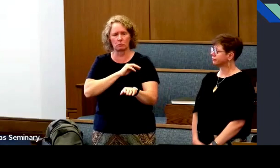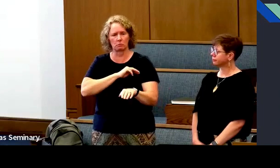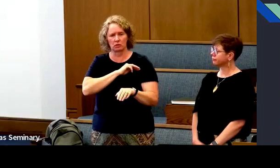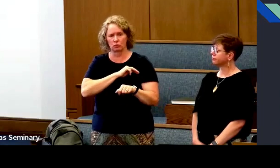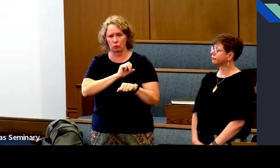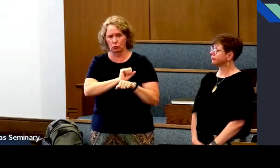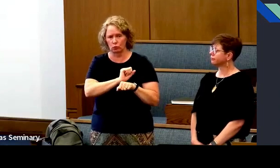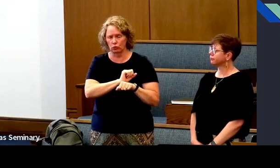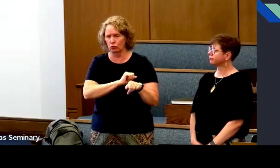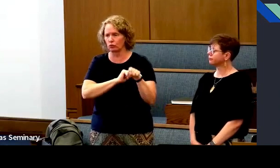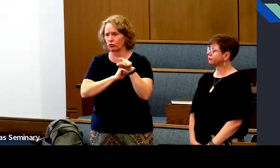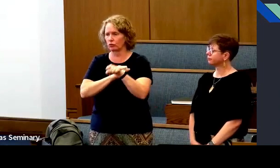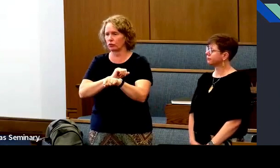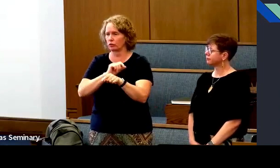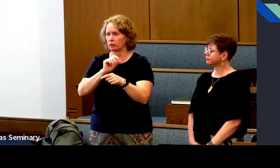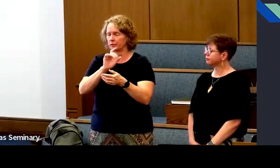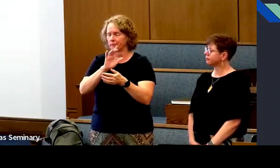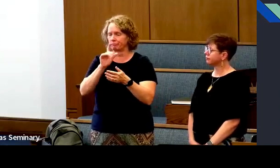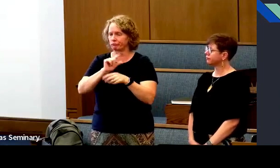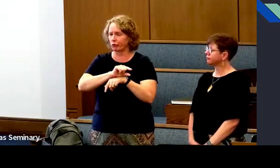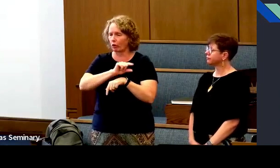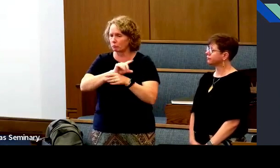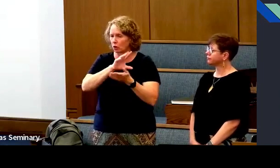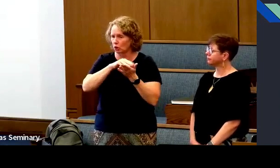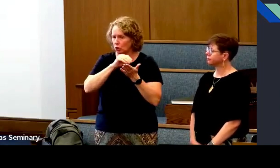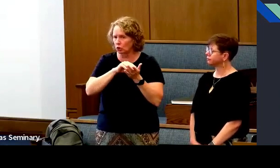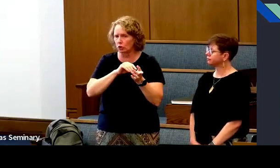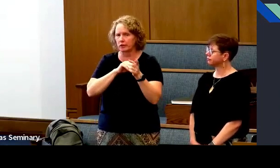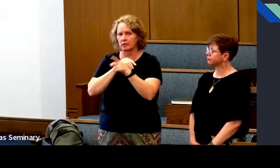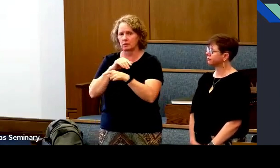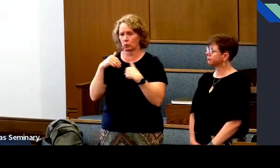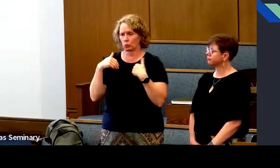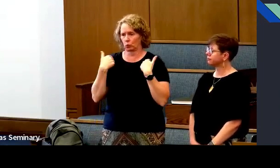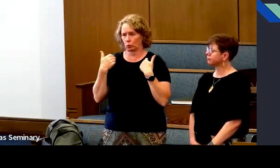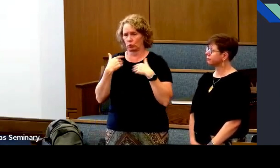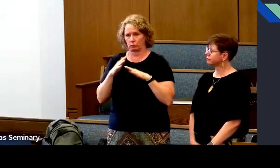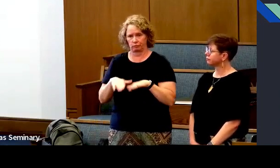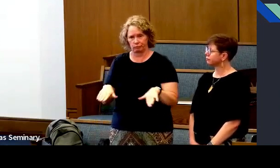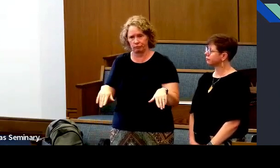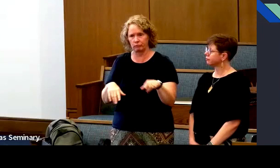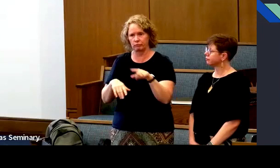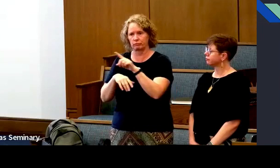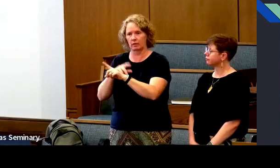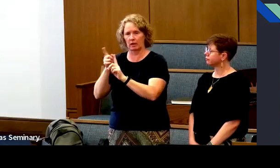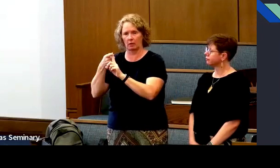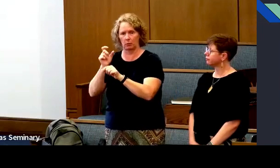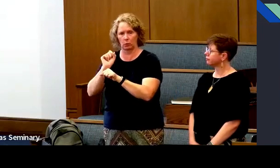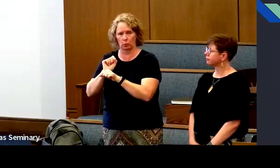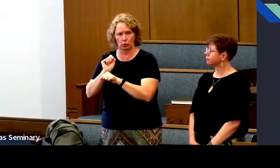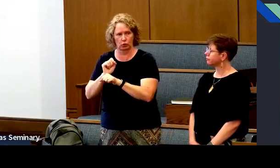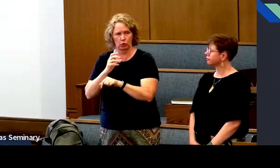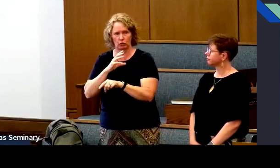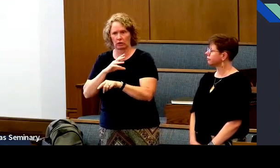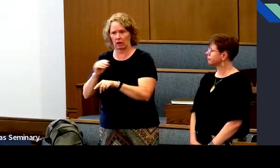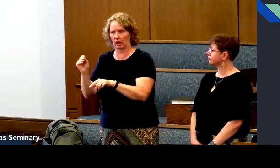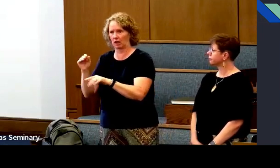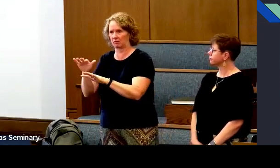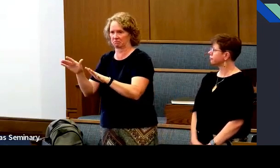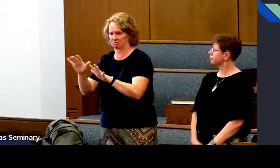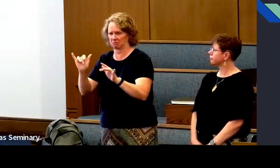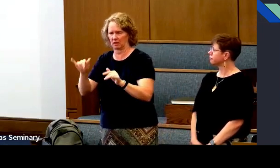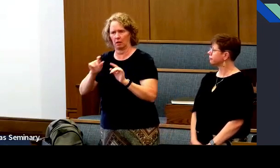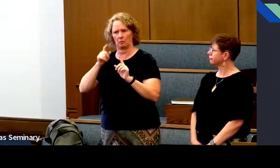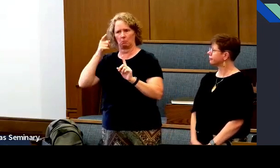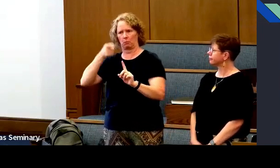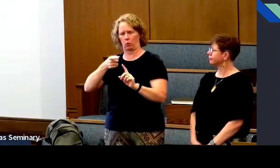Someone in charge of seminaries and institutes. Someone in charge of missionary work. Someone in charge of gospel learning. Someone in charge of the youth. Someone in charge of temple